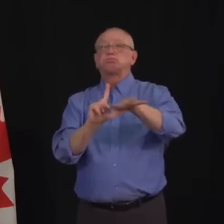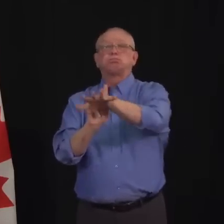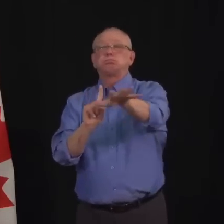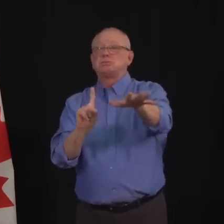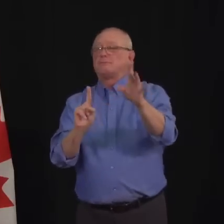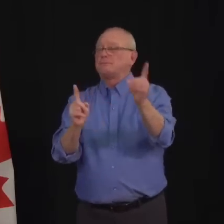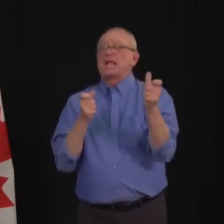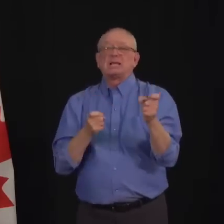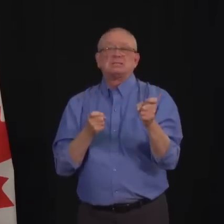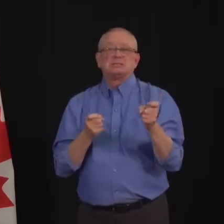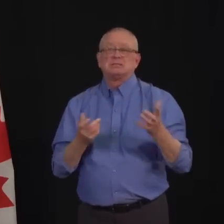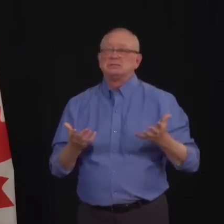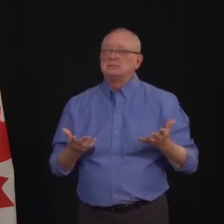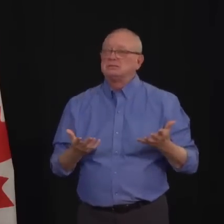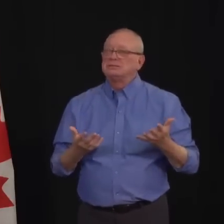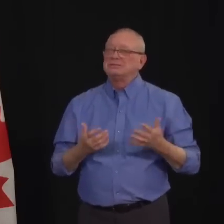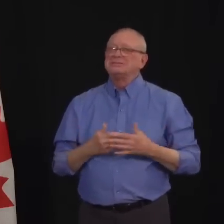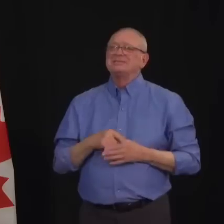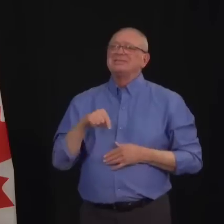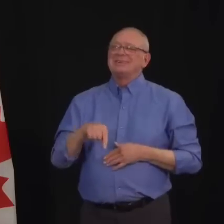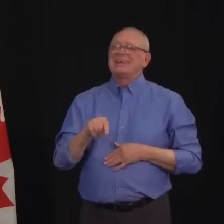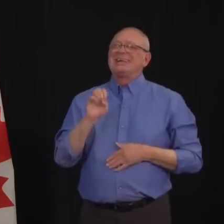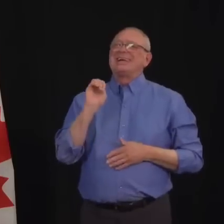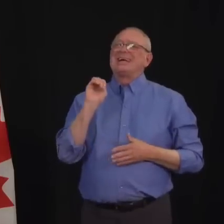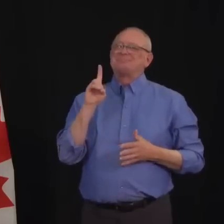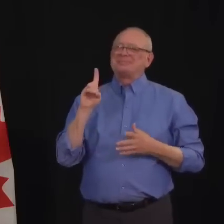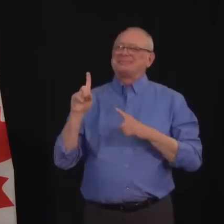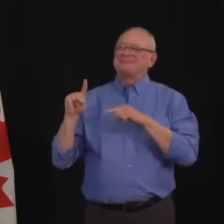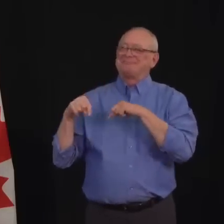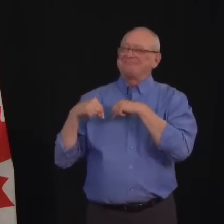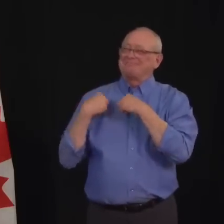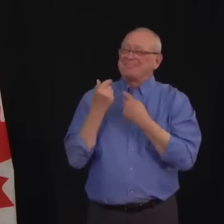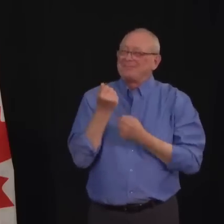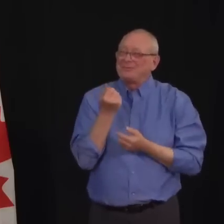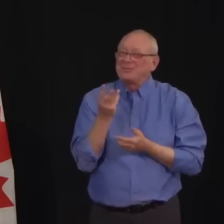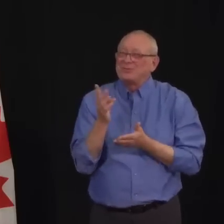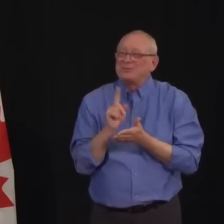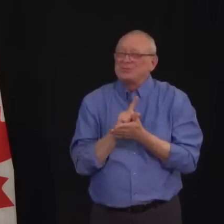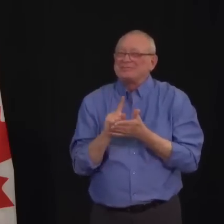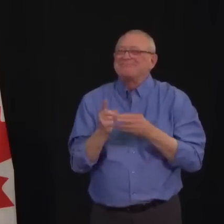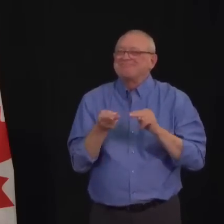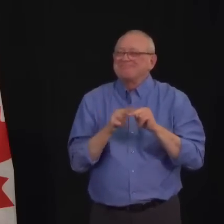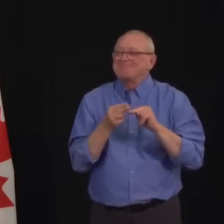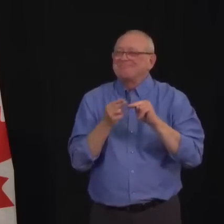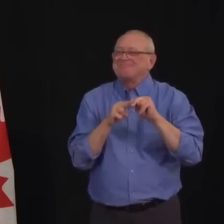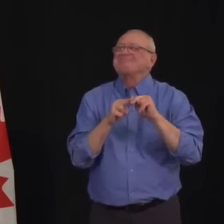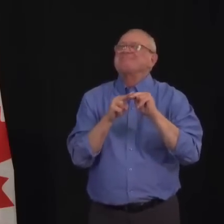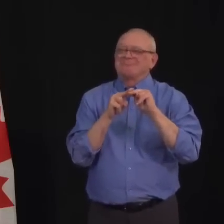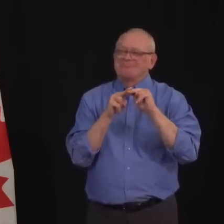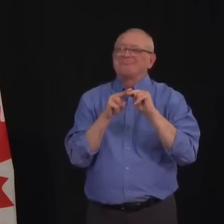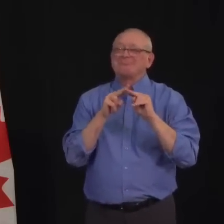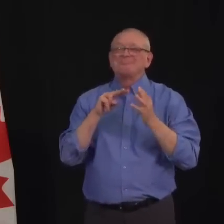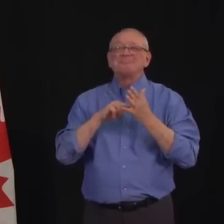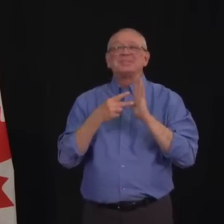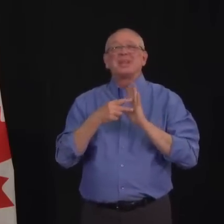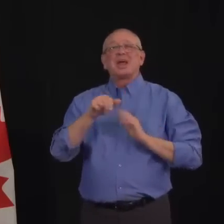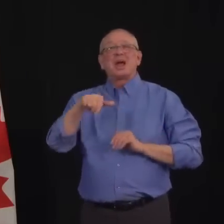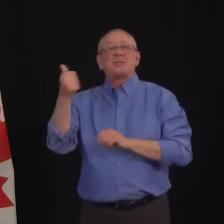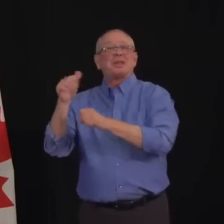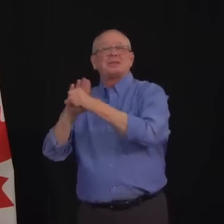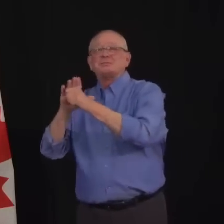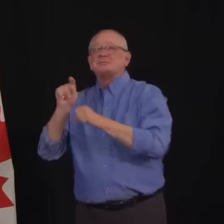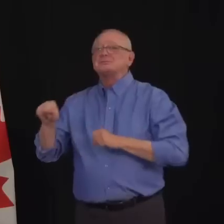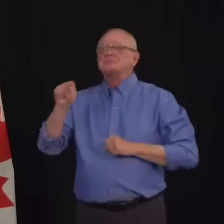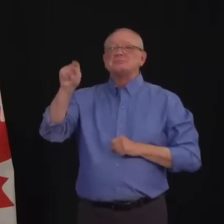this increase over the last few weeks in Edmonton, it's not to say that other places are immune. And it's just a reminder that all of us need to